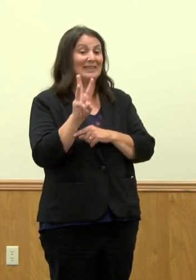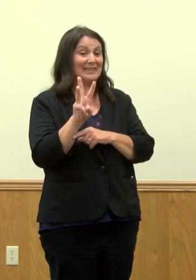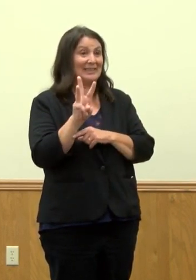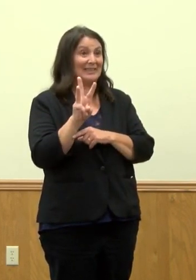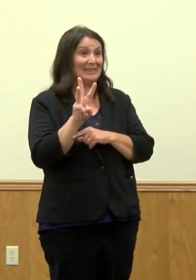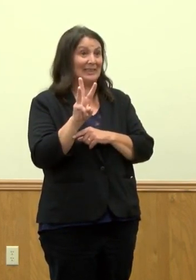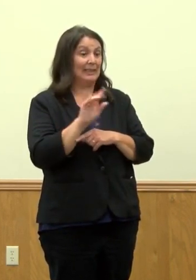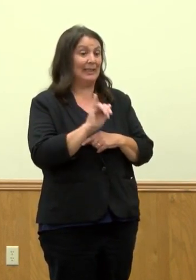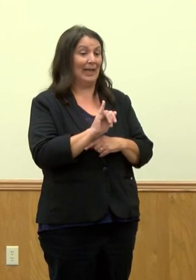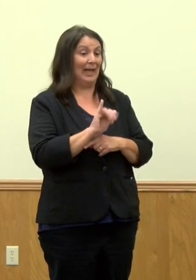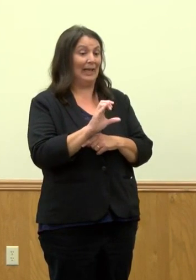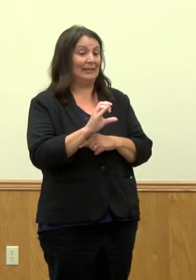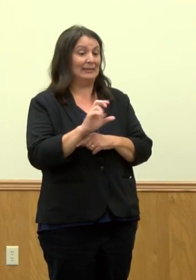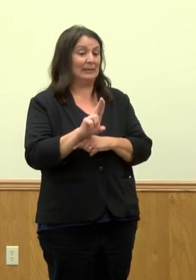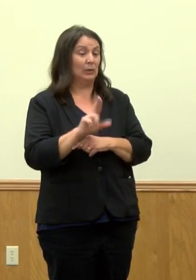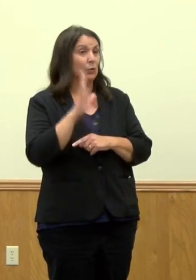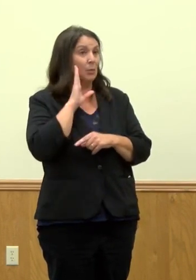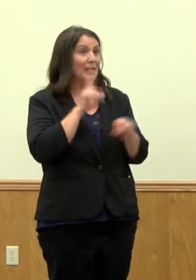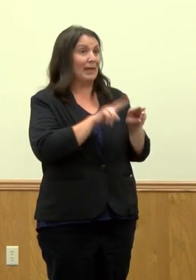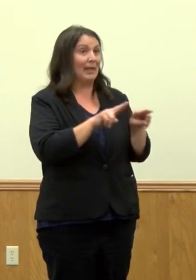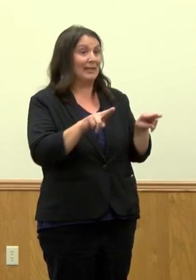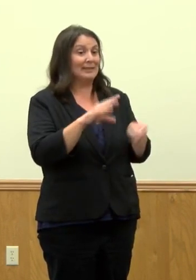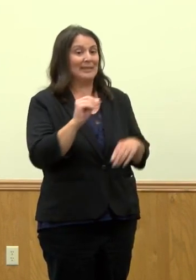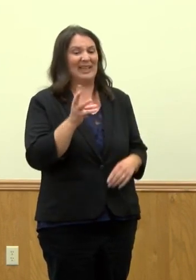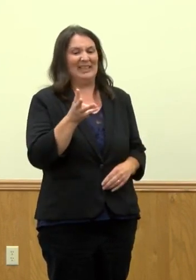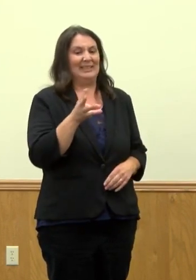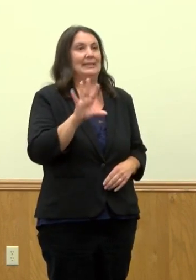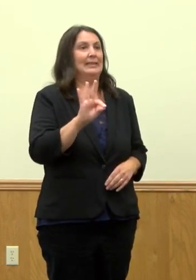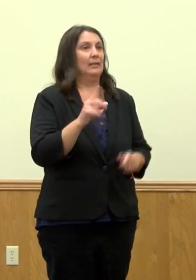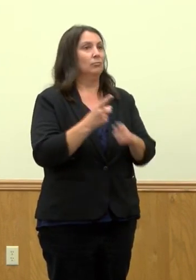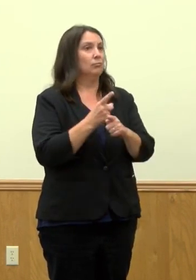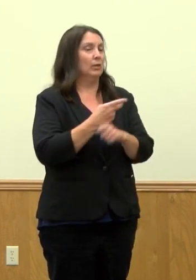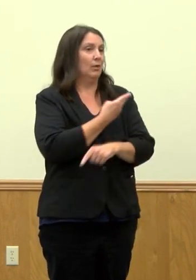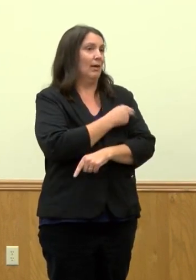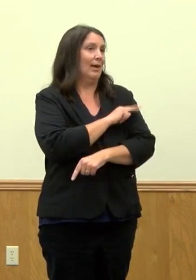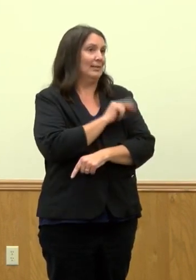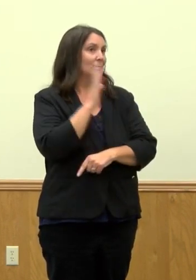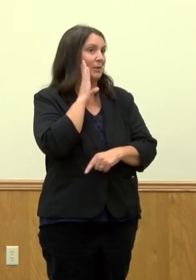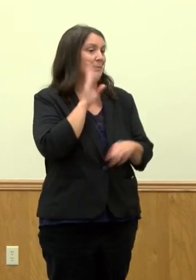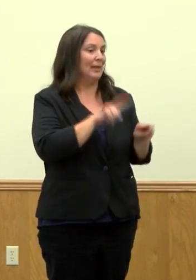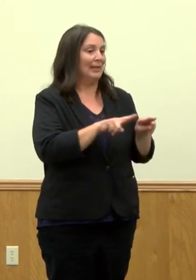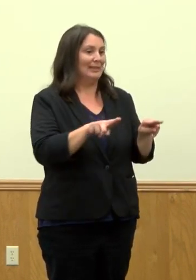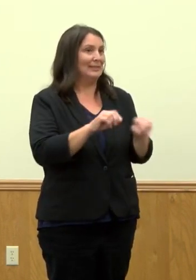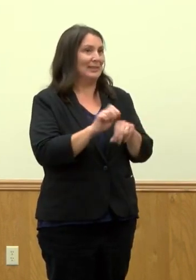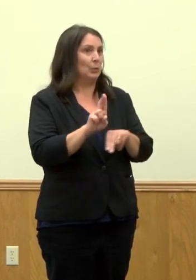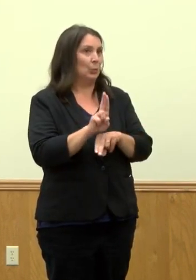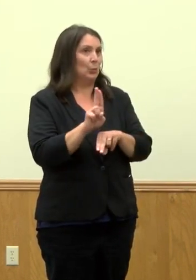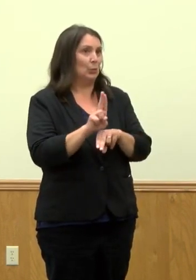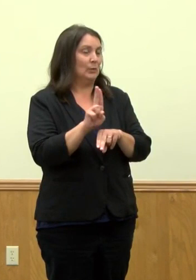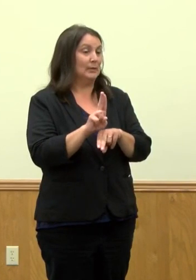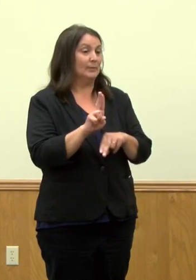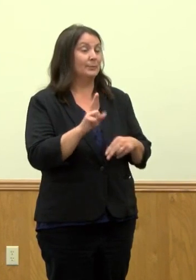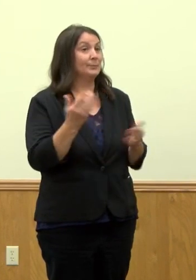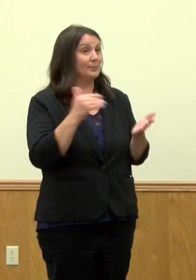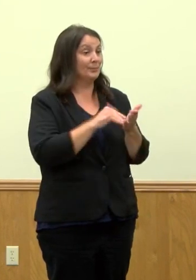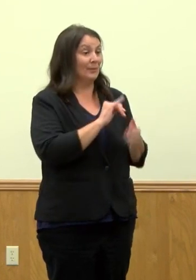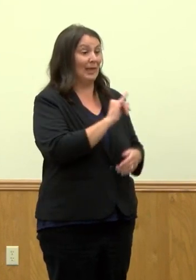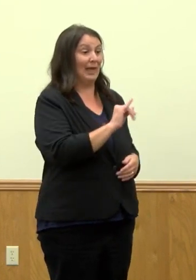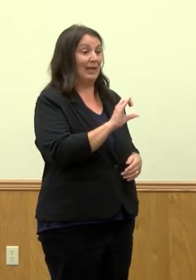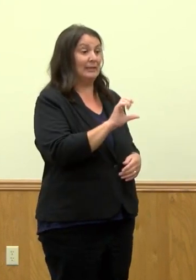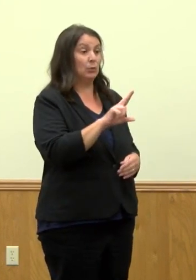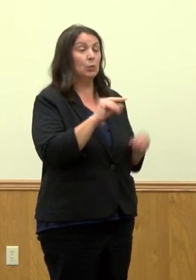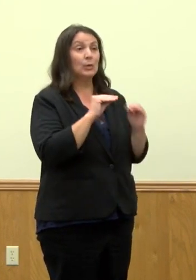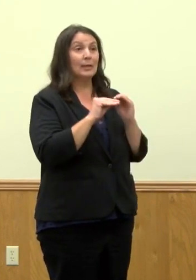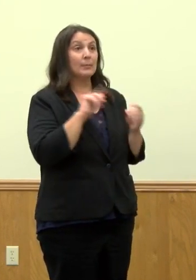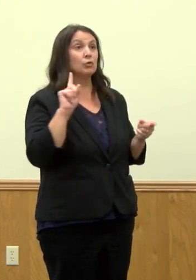beds in use and 69 non-ICU beds in use. Again, our ICU continues to